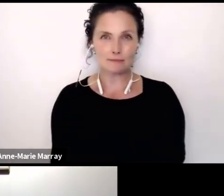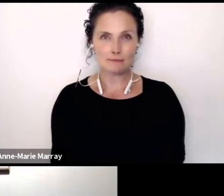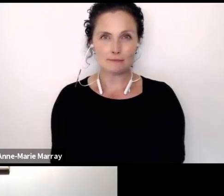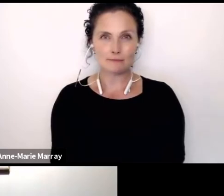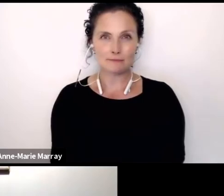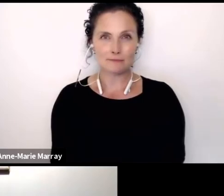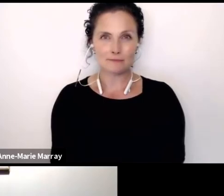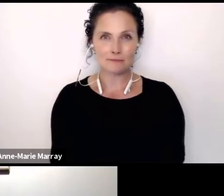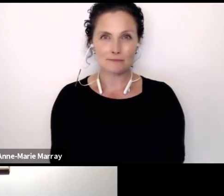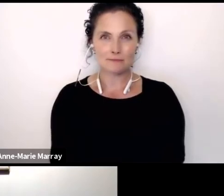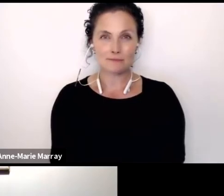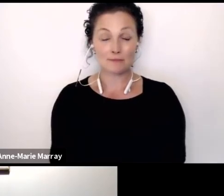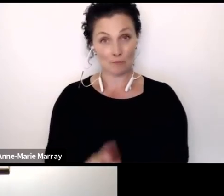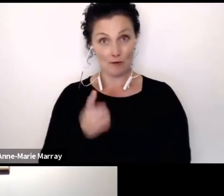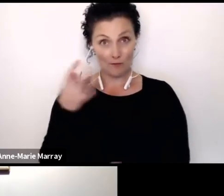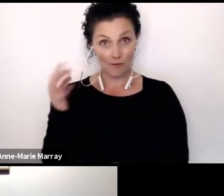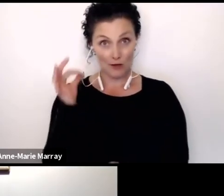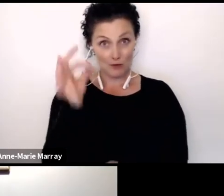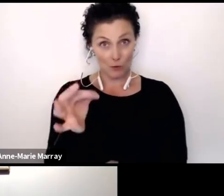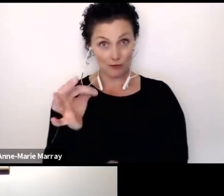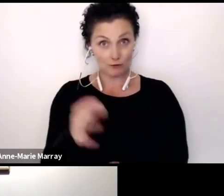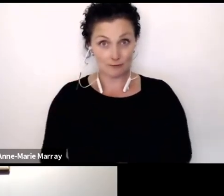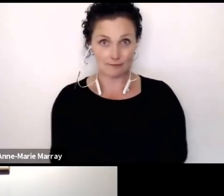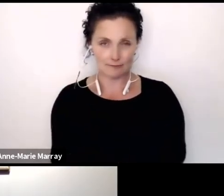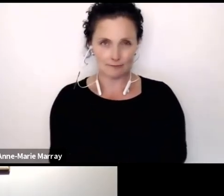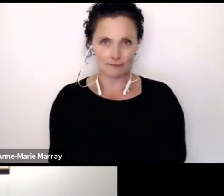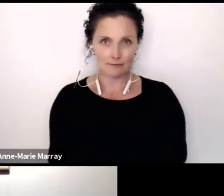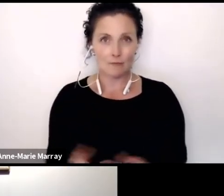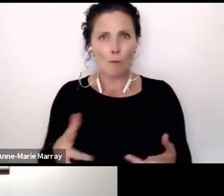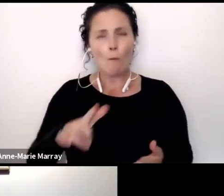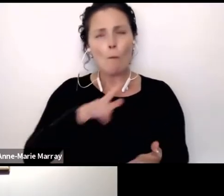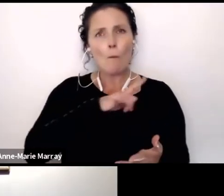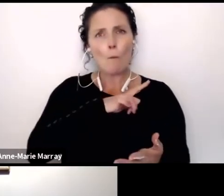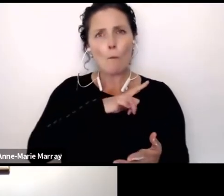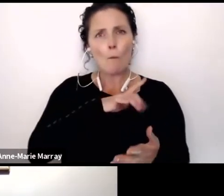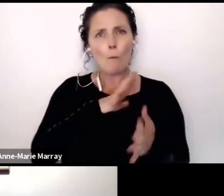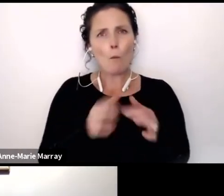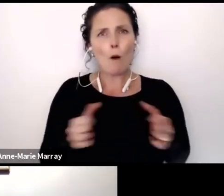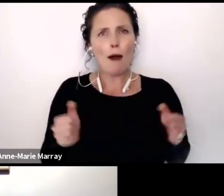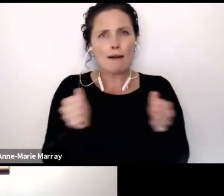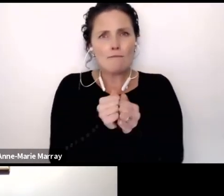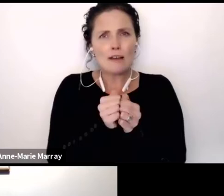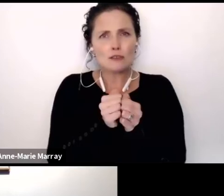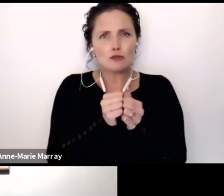Sorry, the first question for you. Why was the convention necessary?